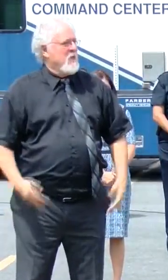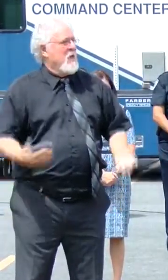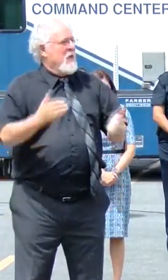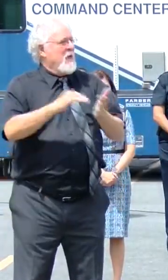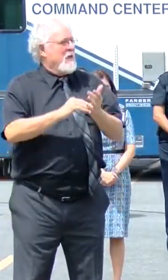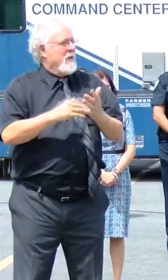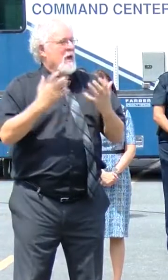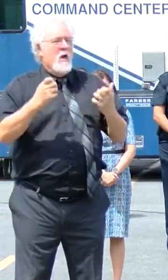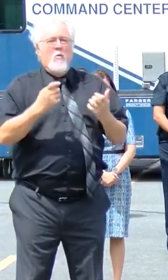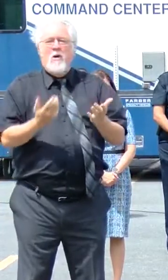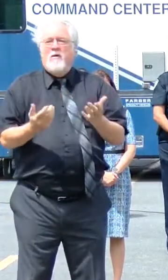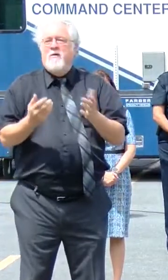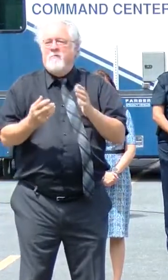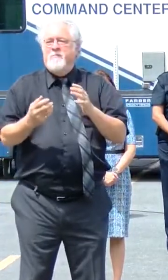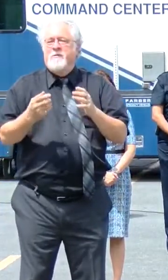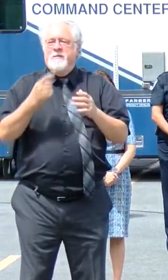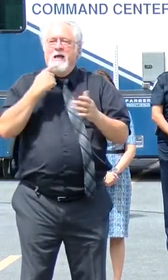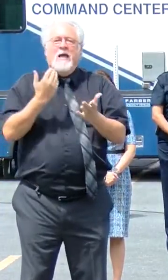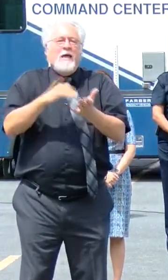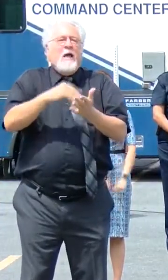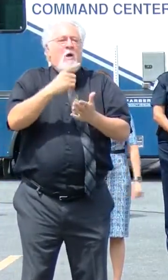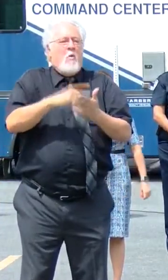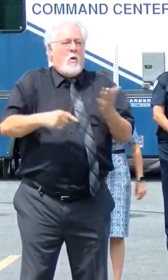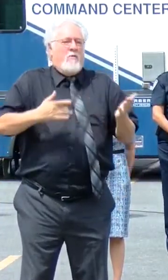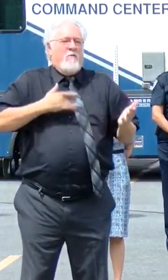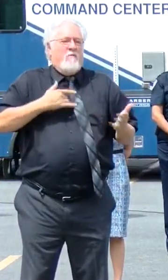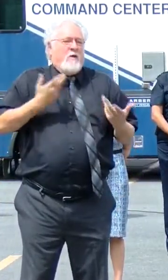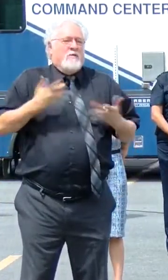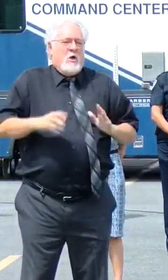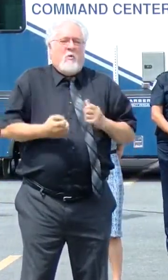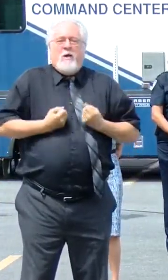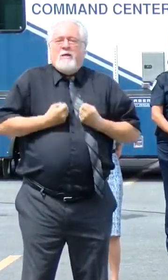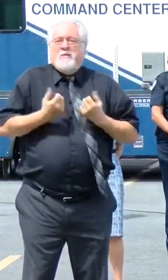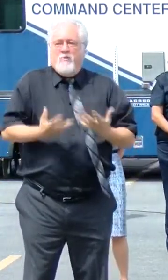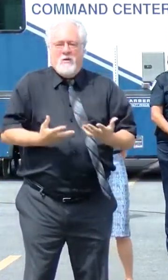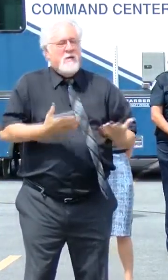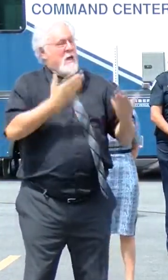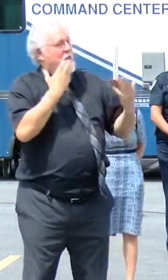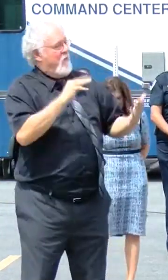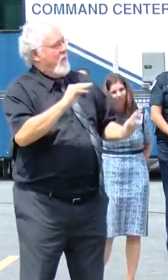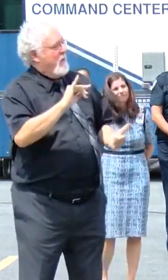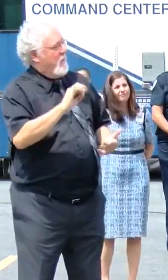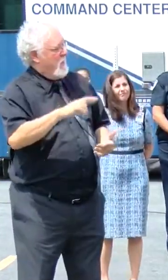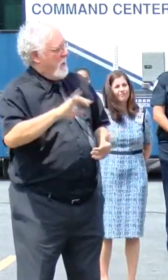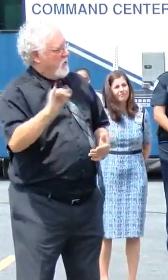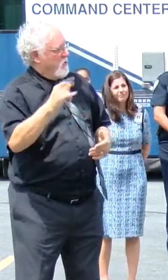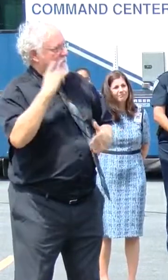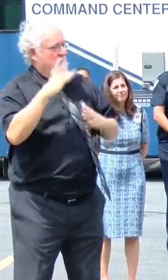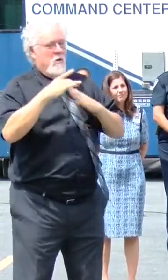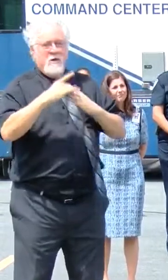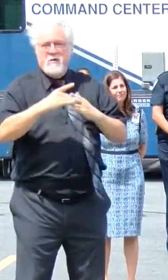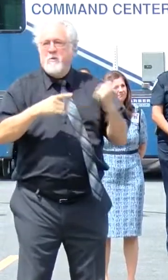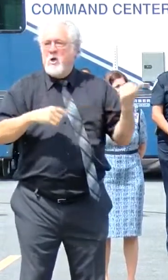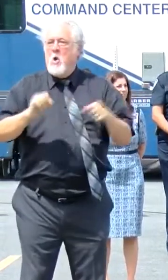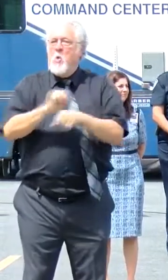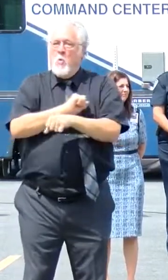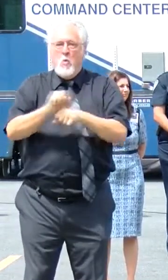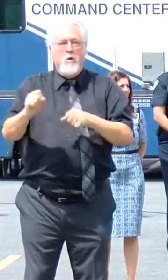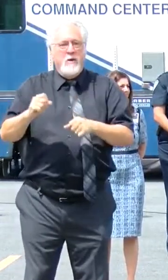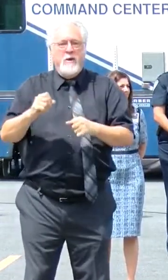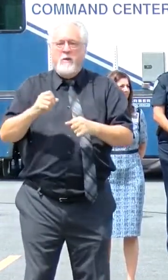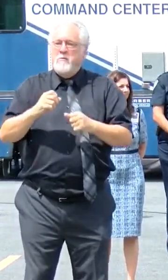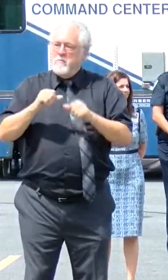Again, I just want to reiterate some of the sentiments that have already been expressed. I certainly want to thank the mayor for leadership. She's been working at this